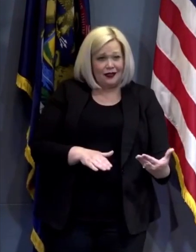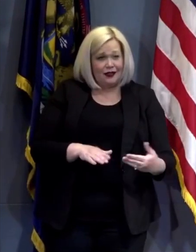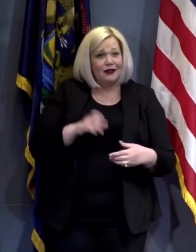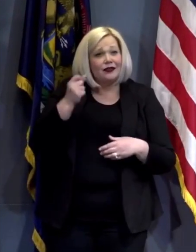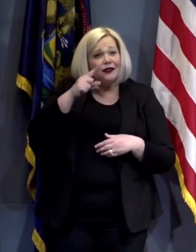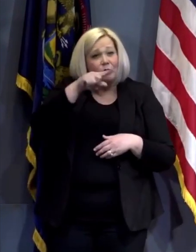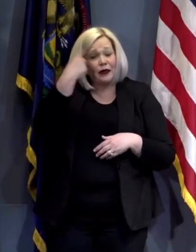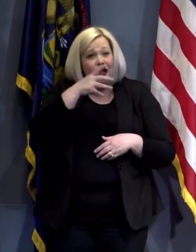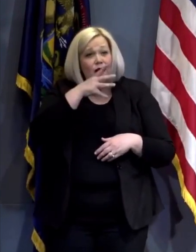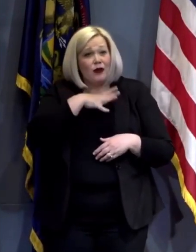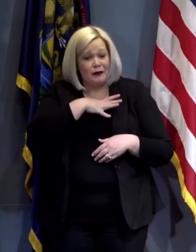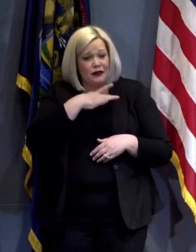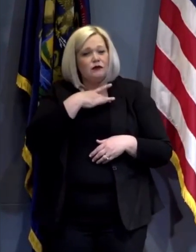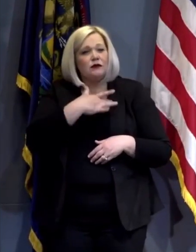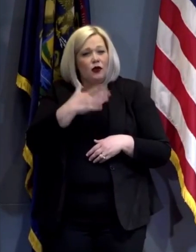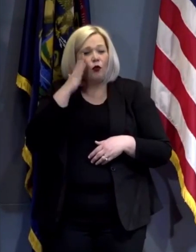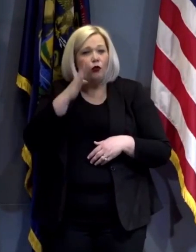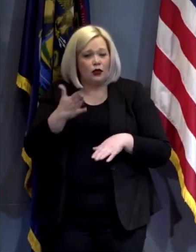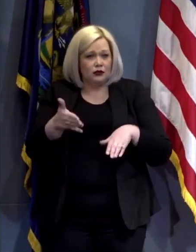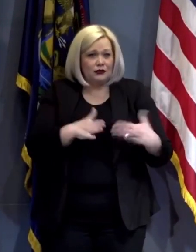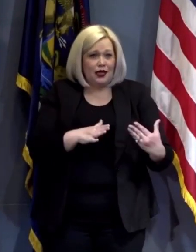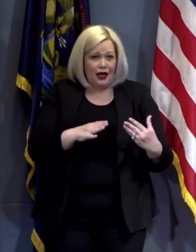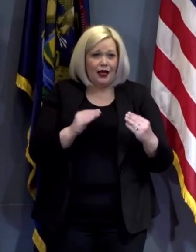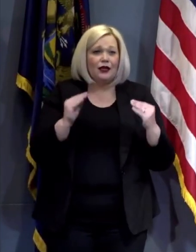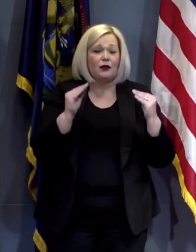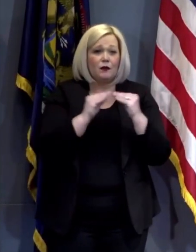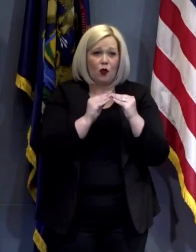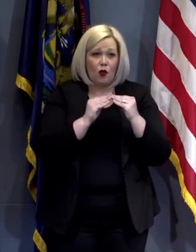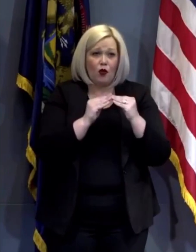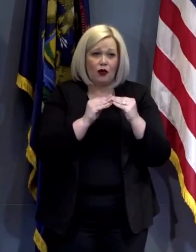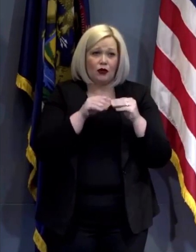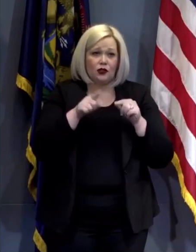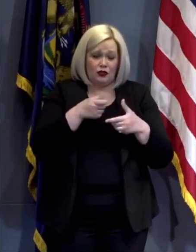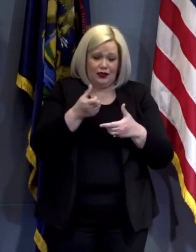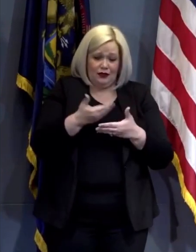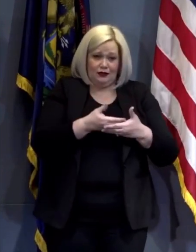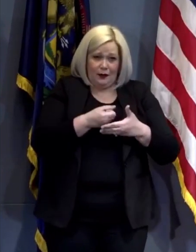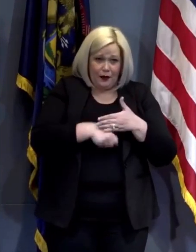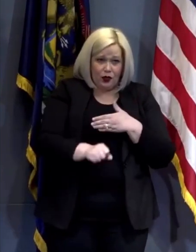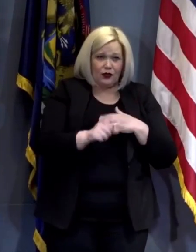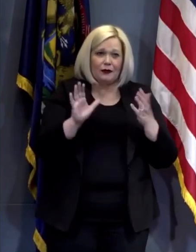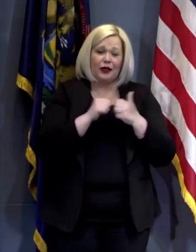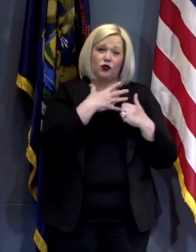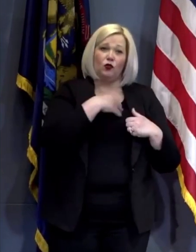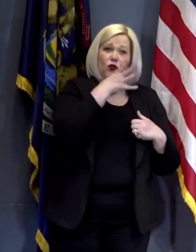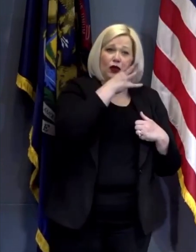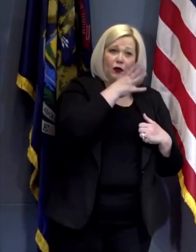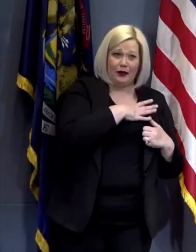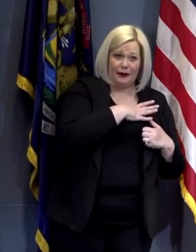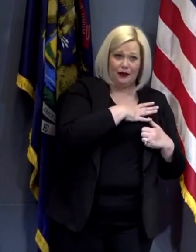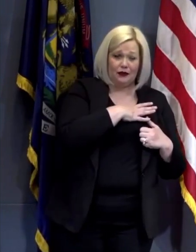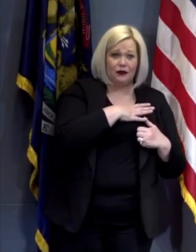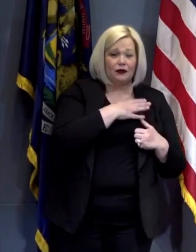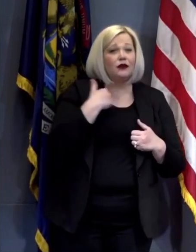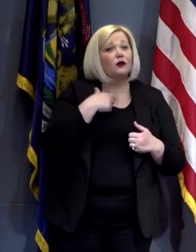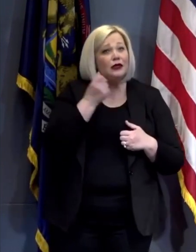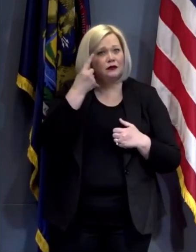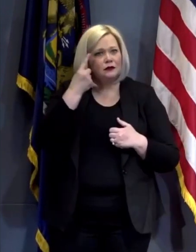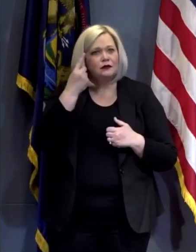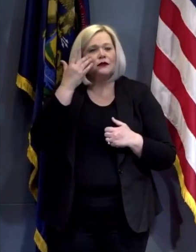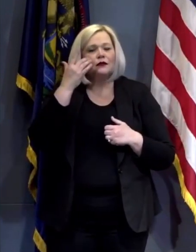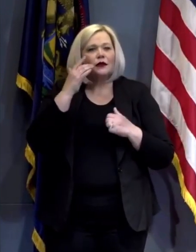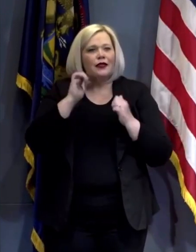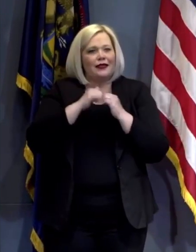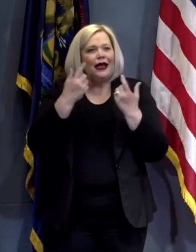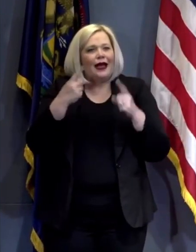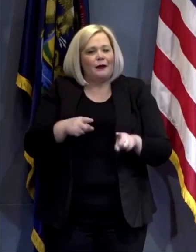women are three times more likely to die from pregnancy related complications than white women and we understand that some of that is contributed